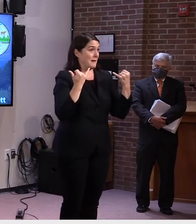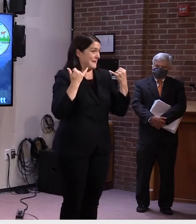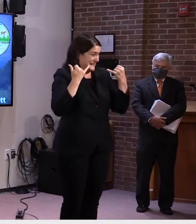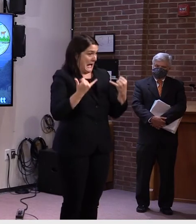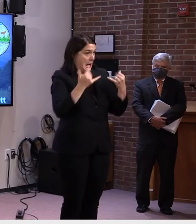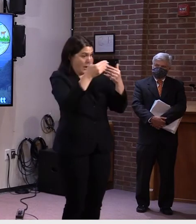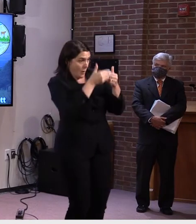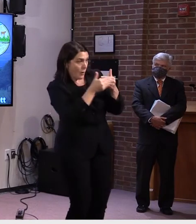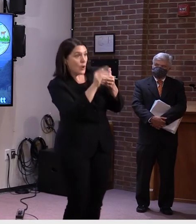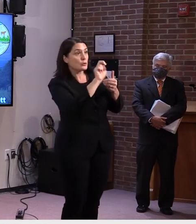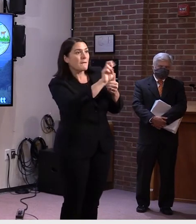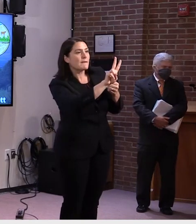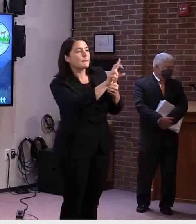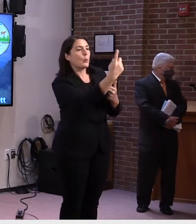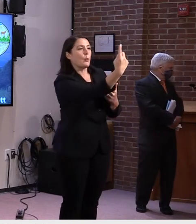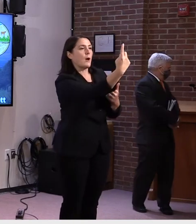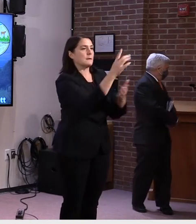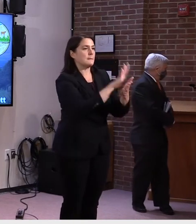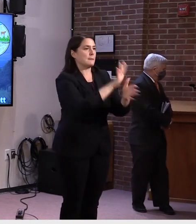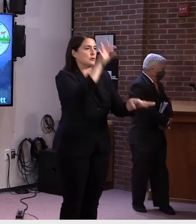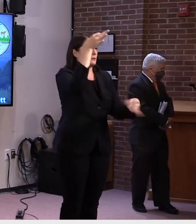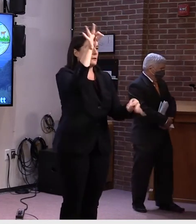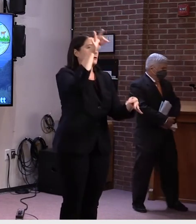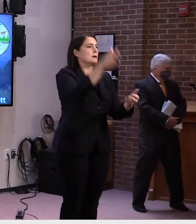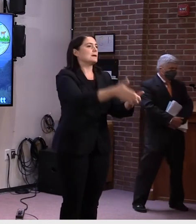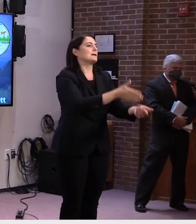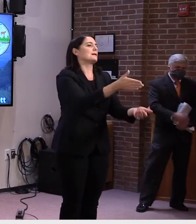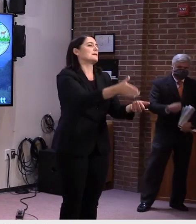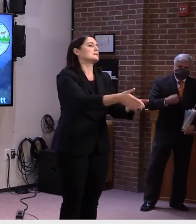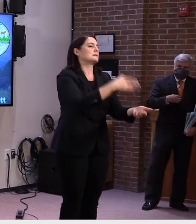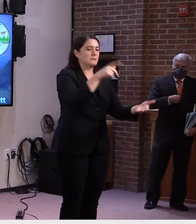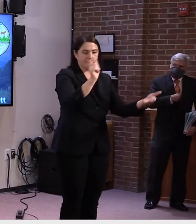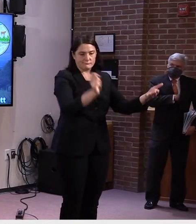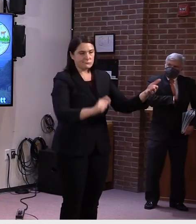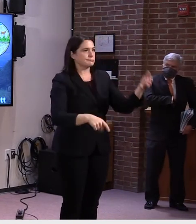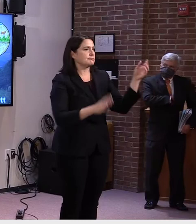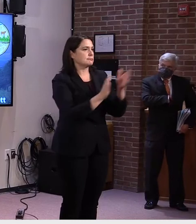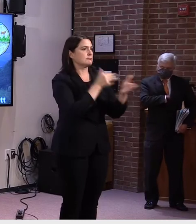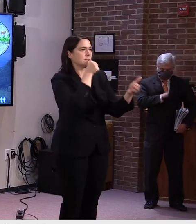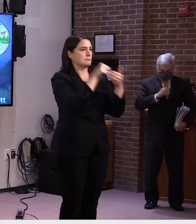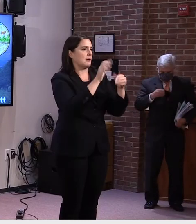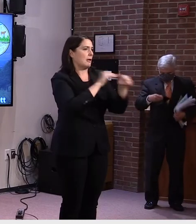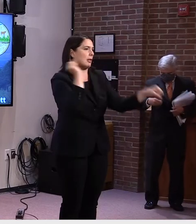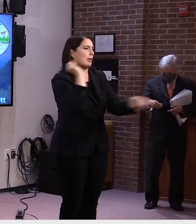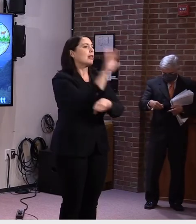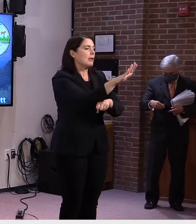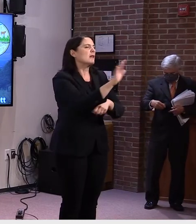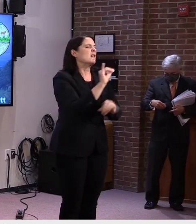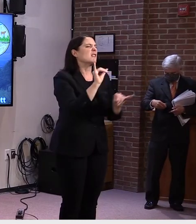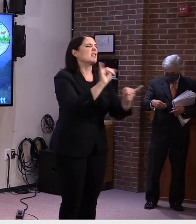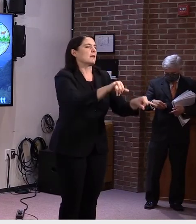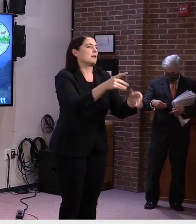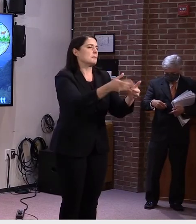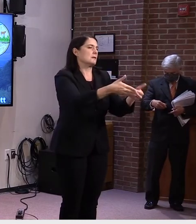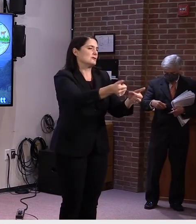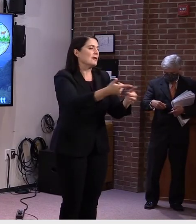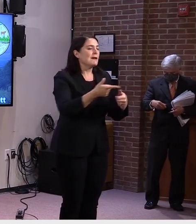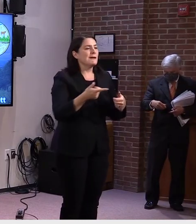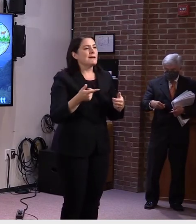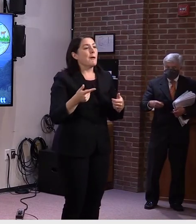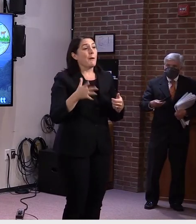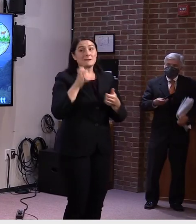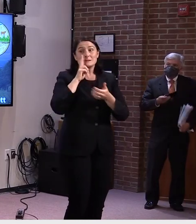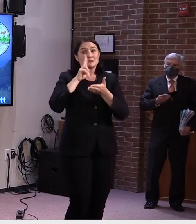Um, so we'll see what the, uh, Secretary of State, uh, finds out in his investigation. Um, he's the